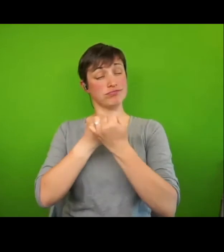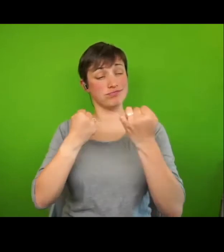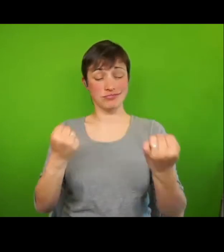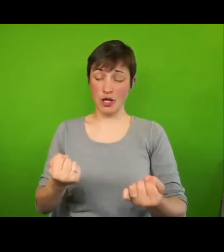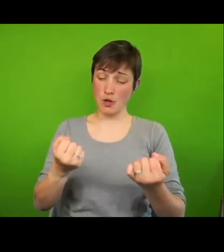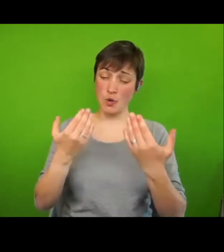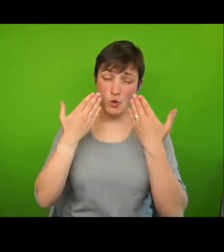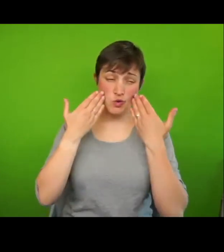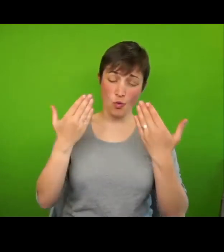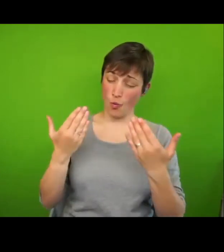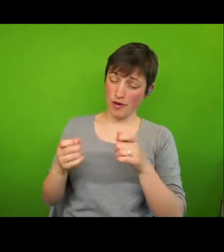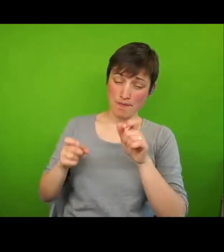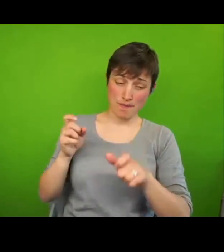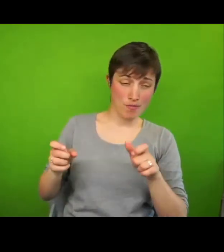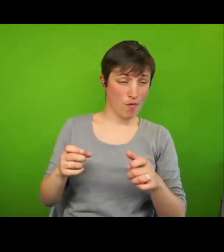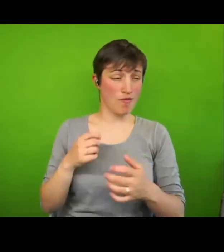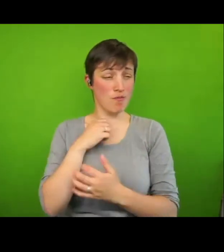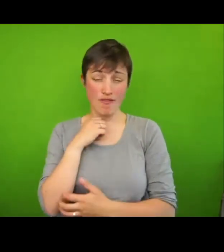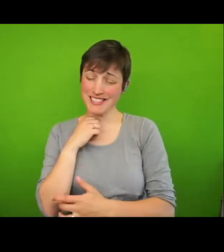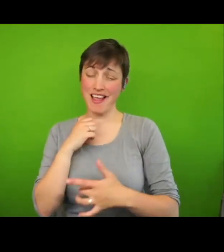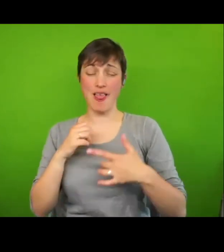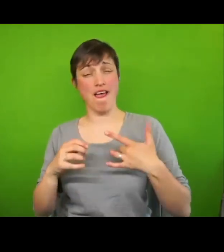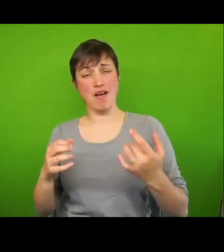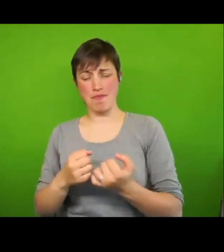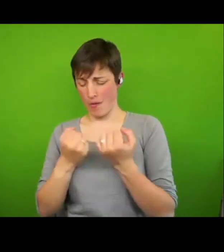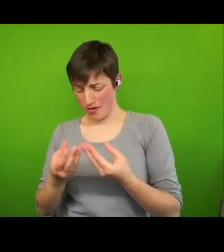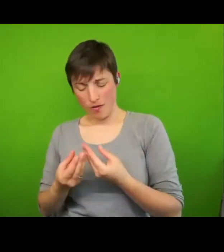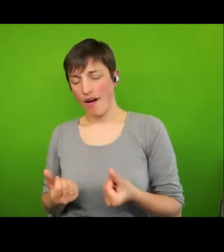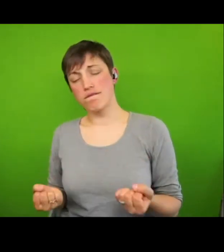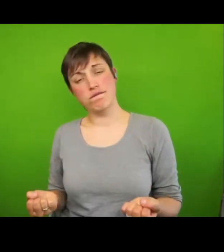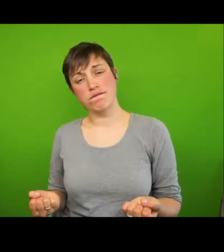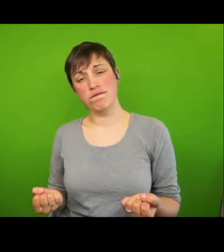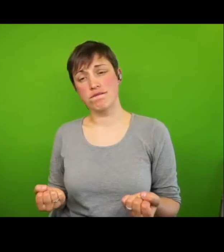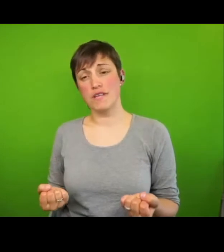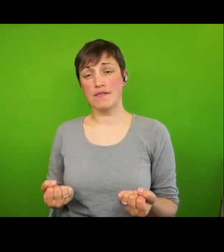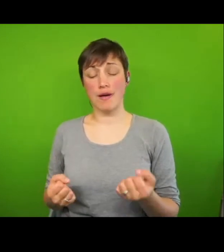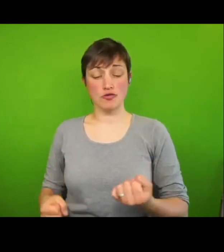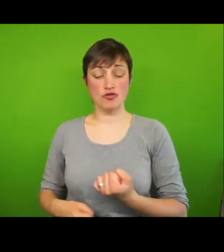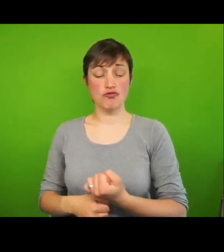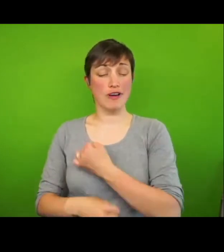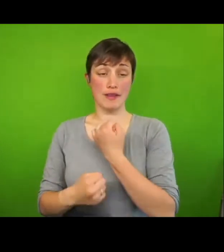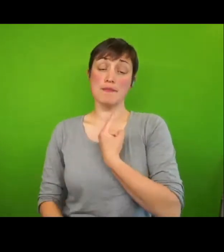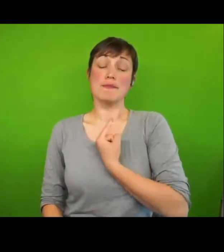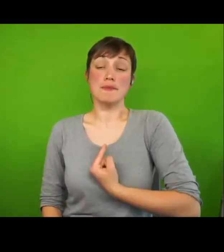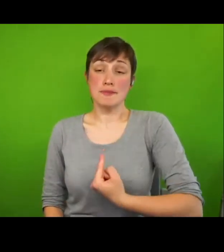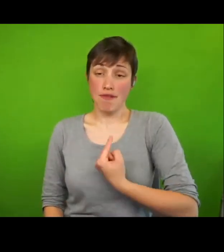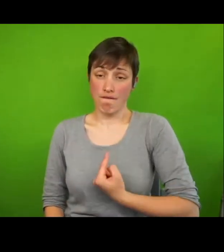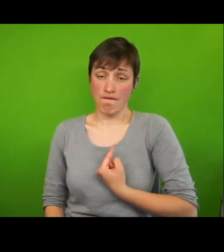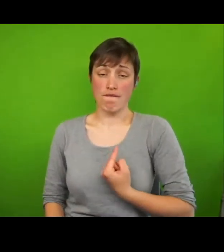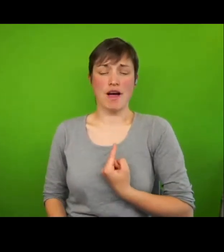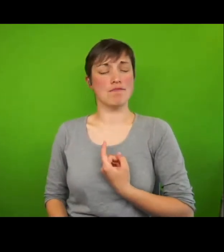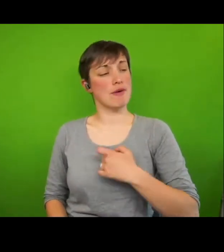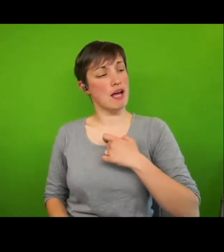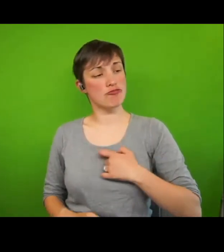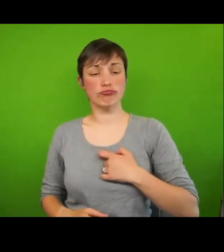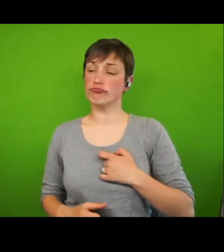people living in poverty, both by strengthening their sense of themselves as active agents and